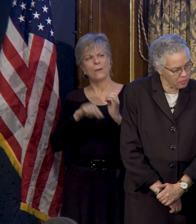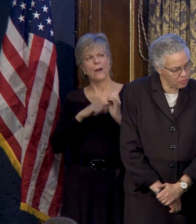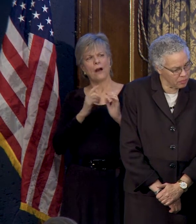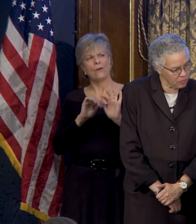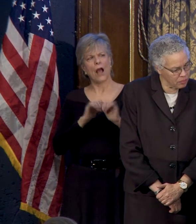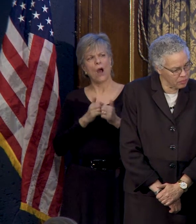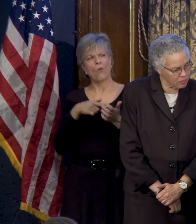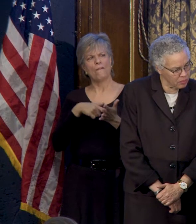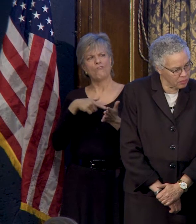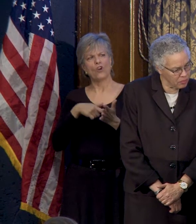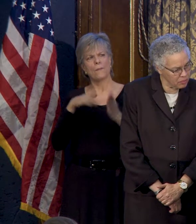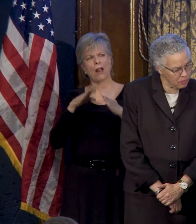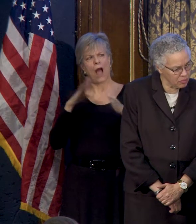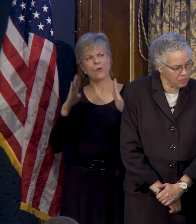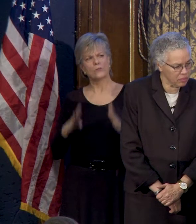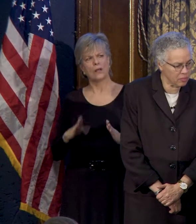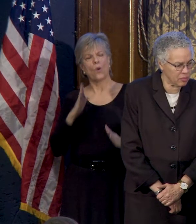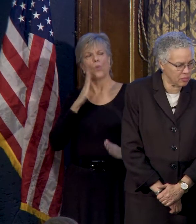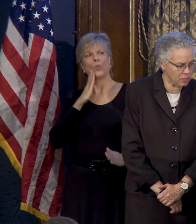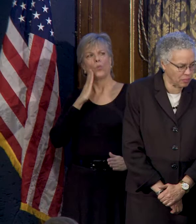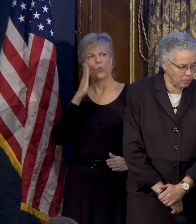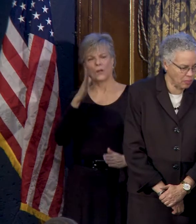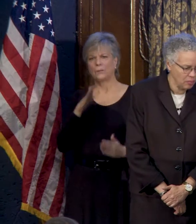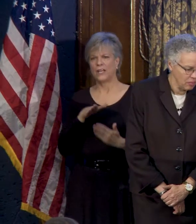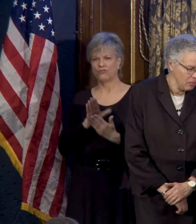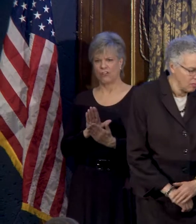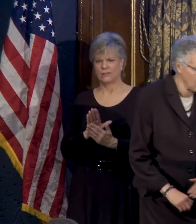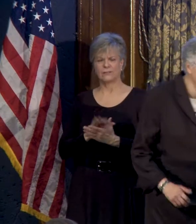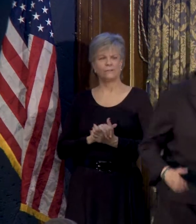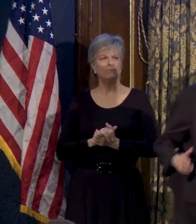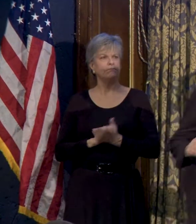how affordable housing will be addressed?